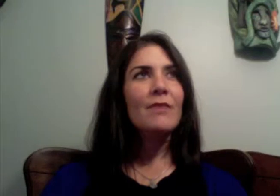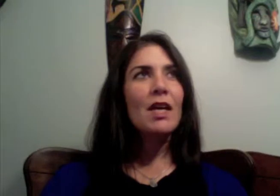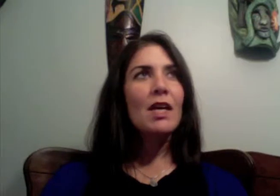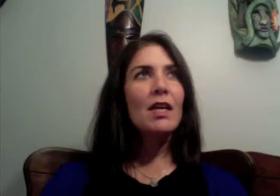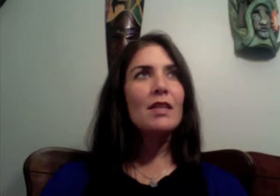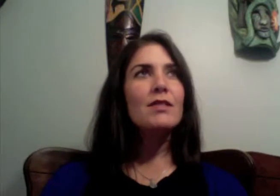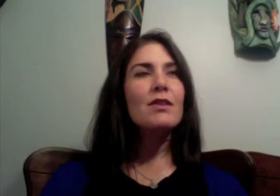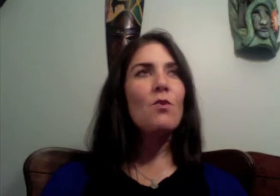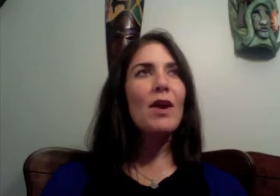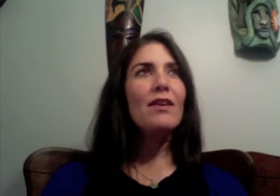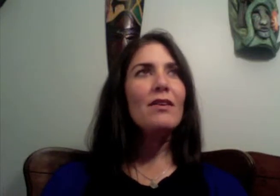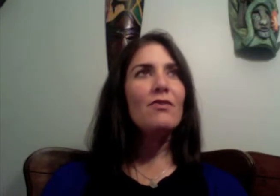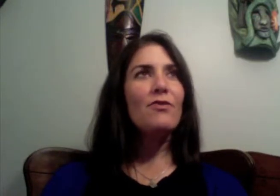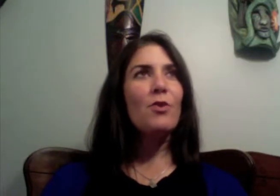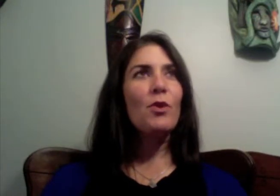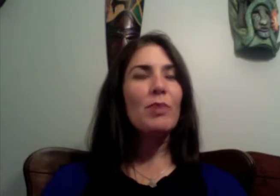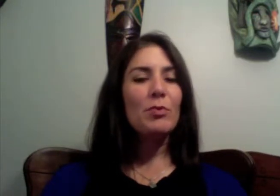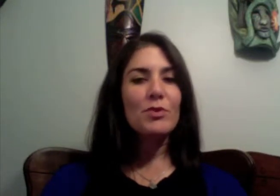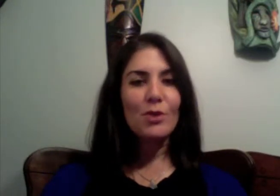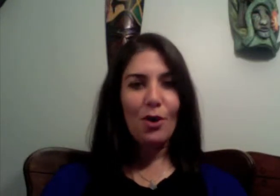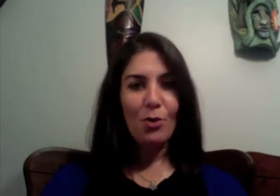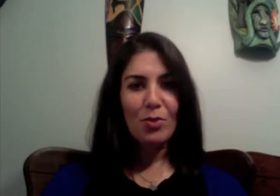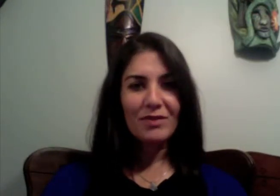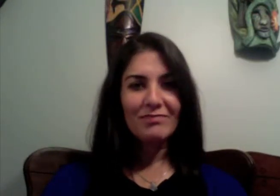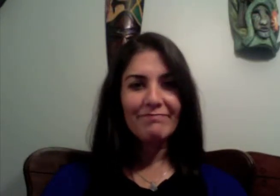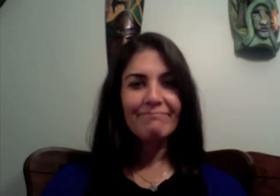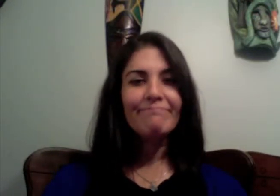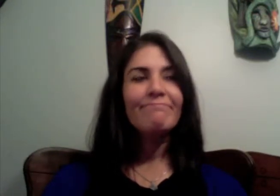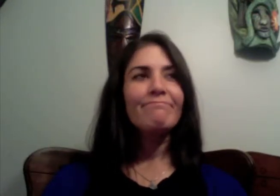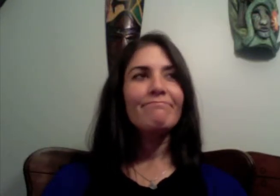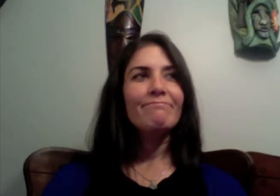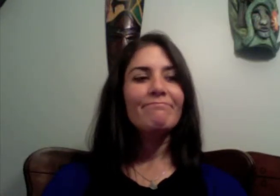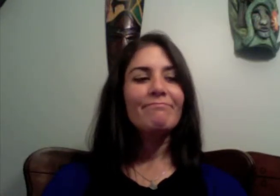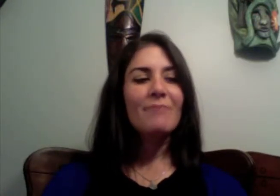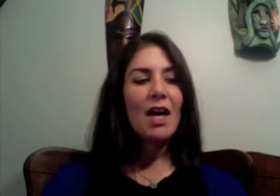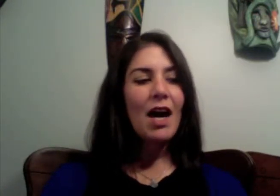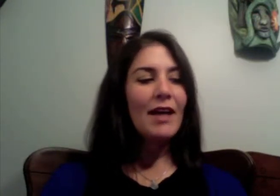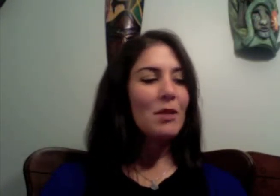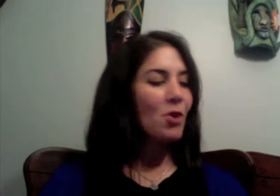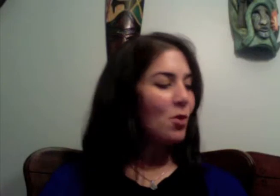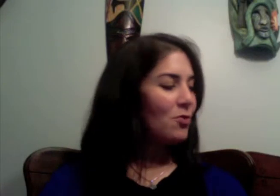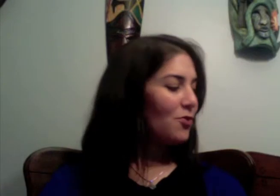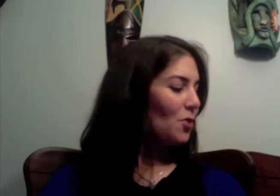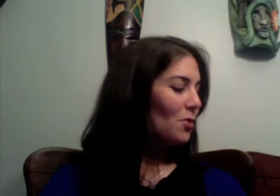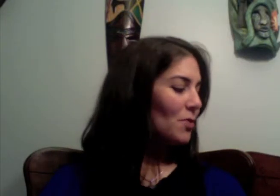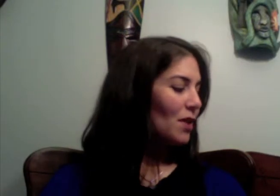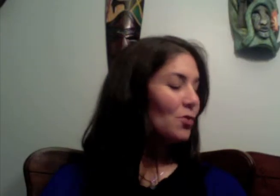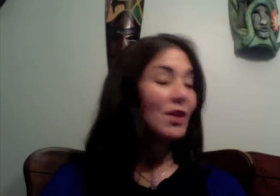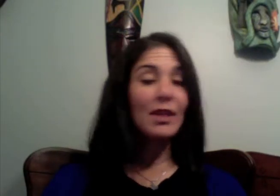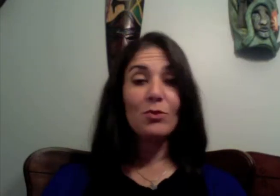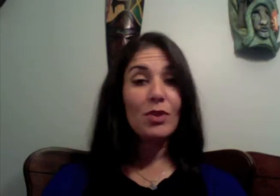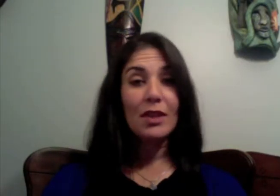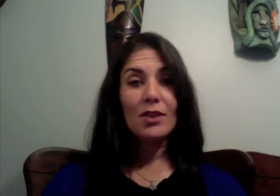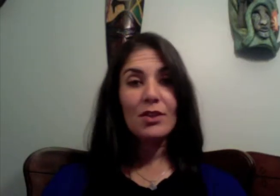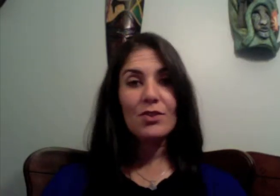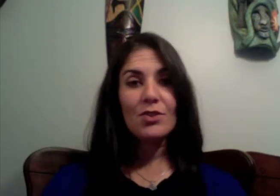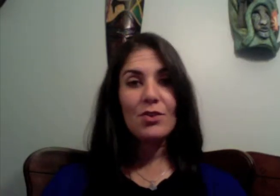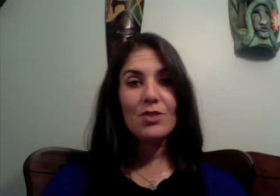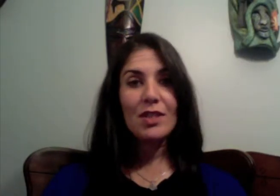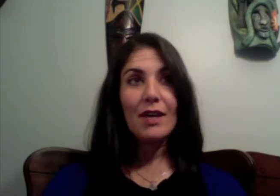it's a way for people to cope I came home from a really really good show tonight you